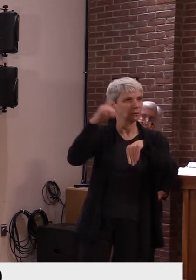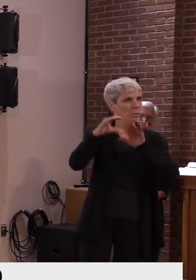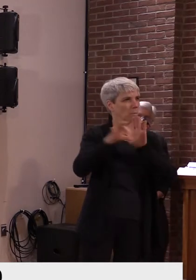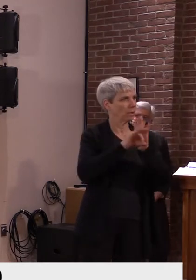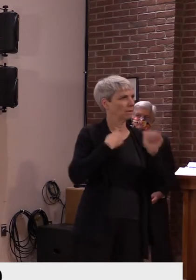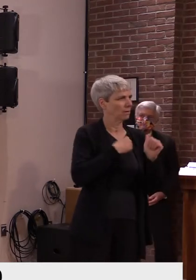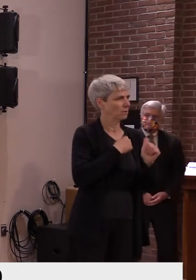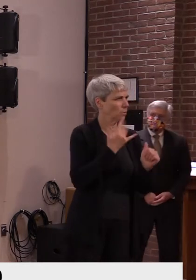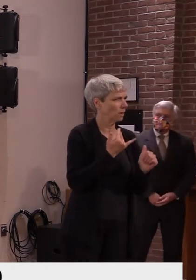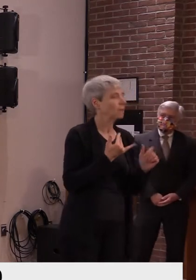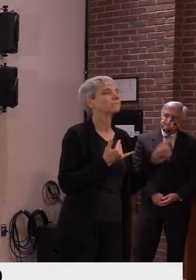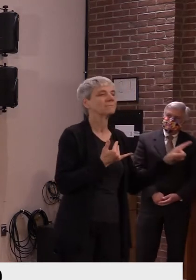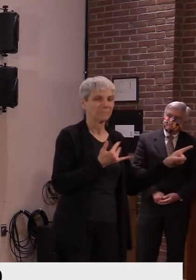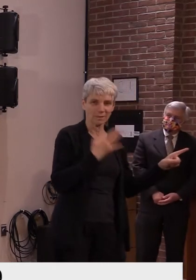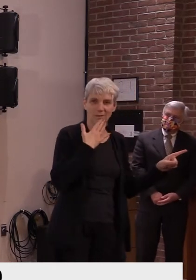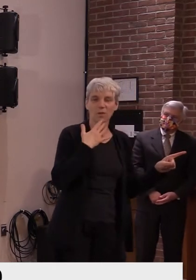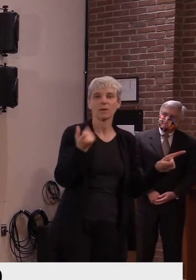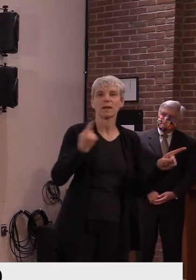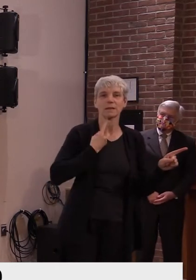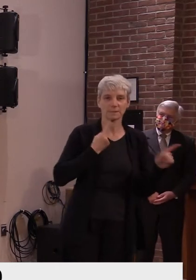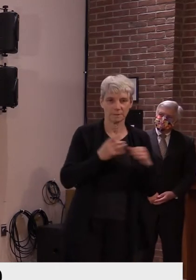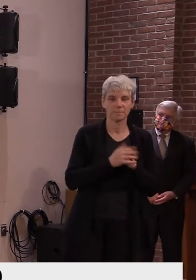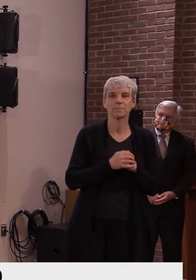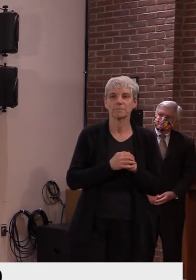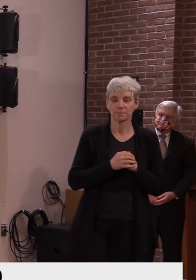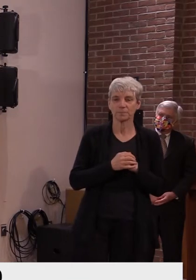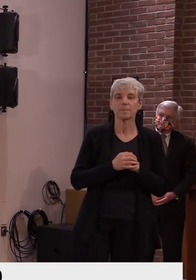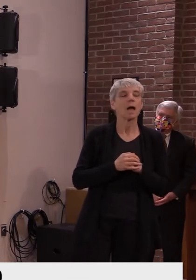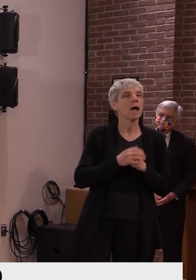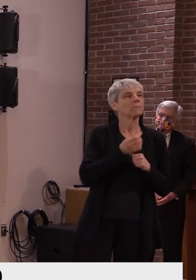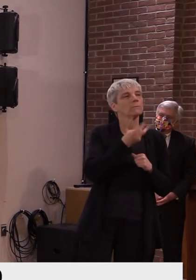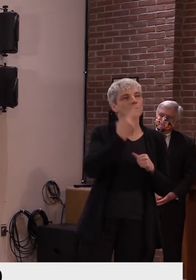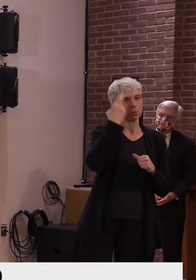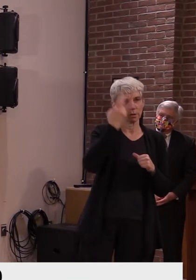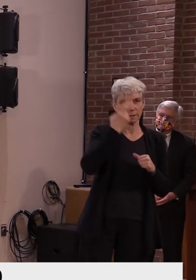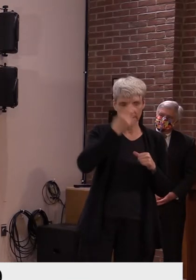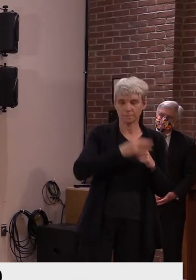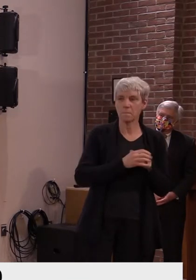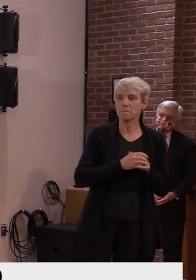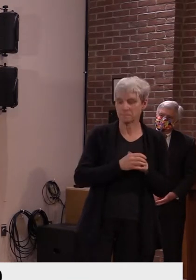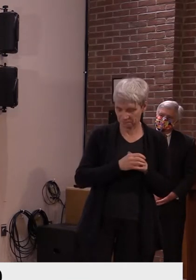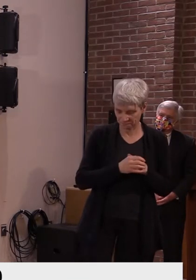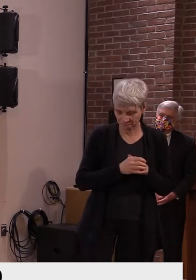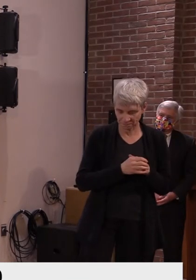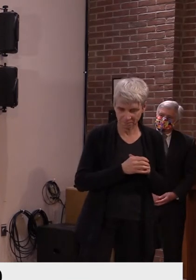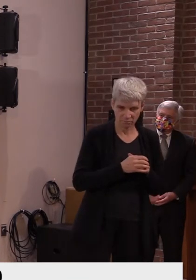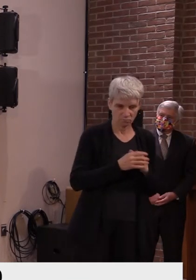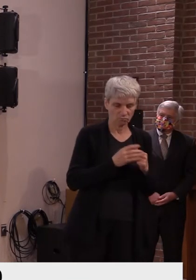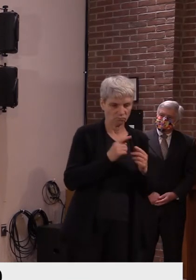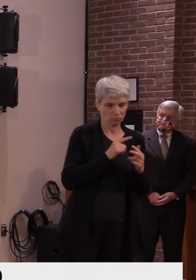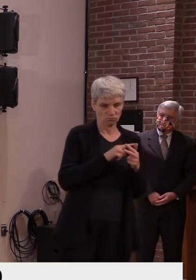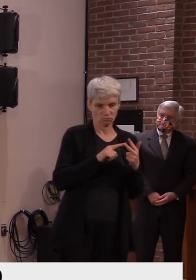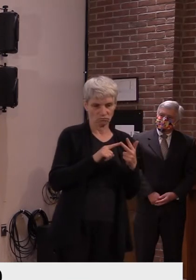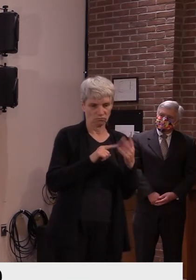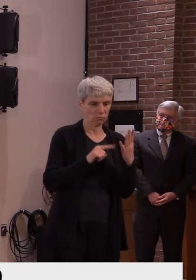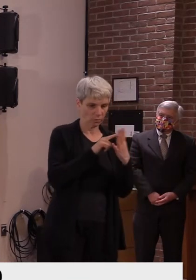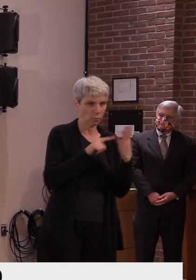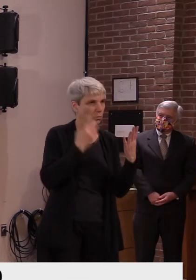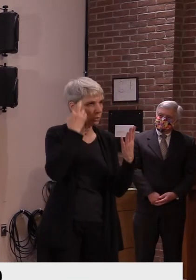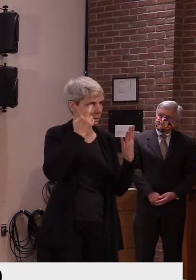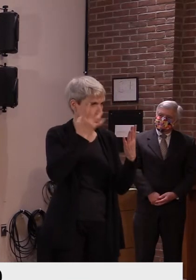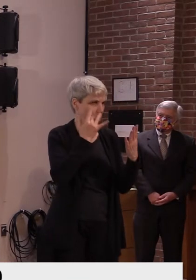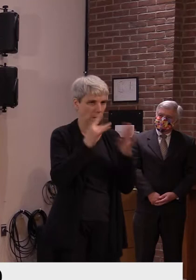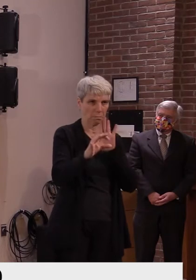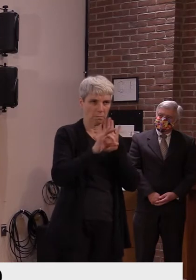Thanks for the question. There's a few reasons. I think probably three or four I can think of. The first